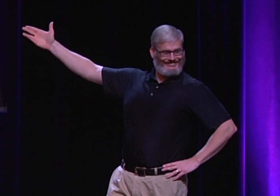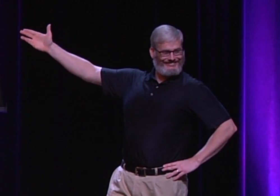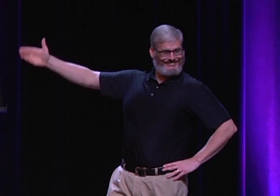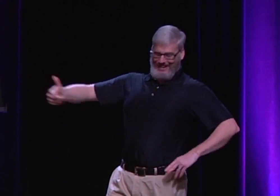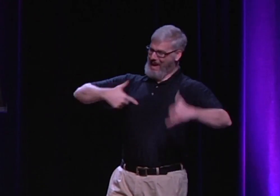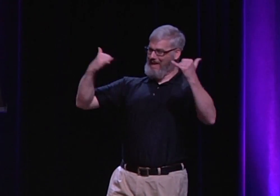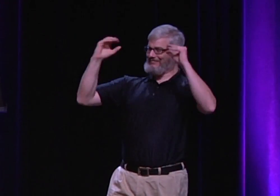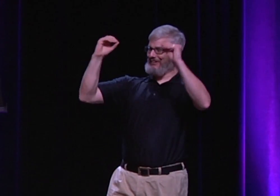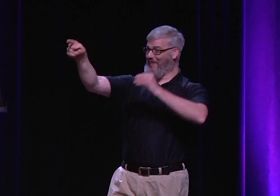of reverend.